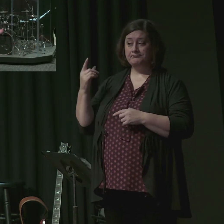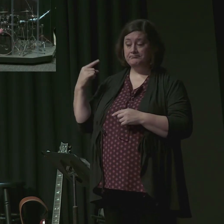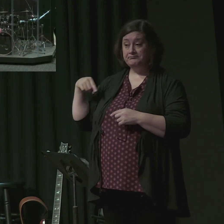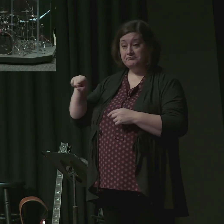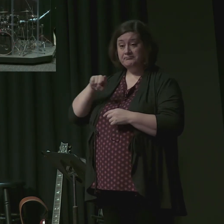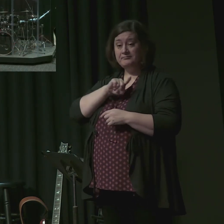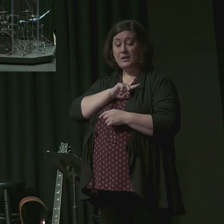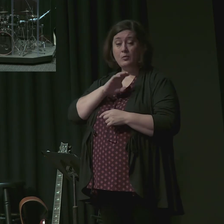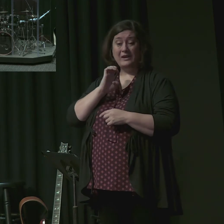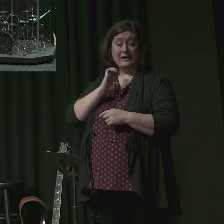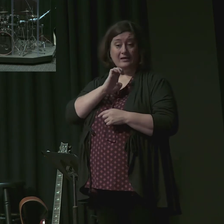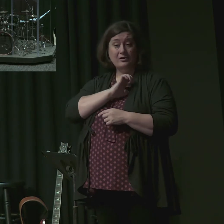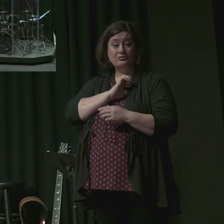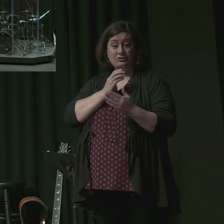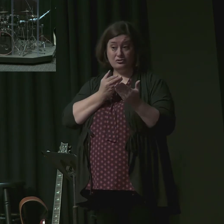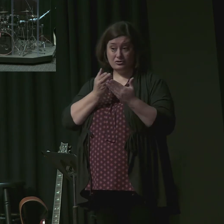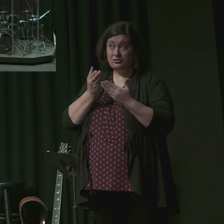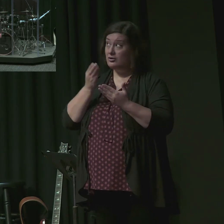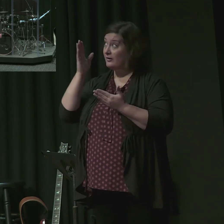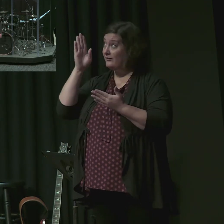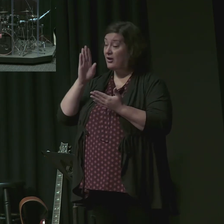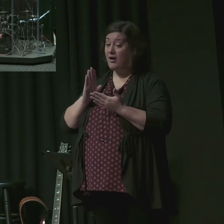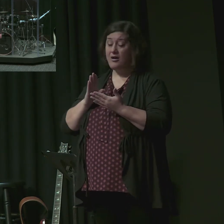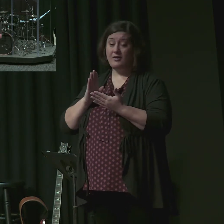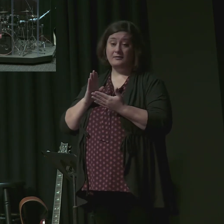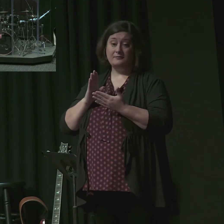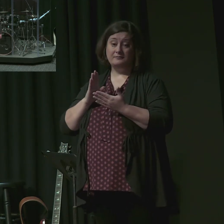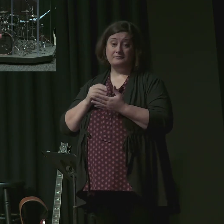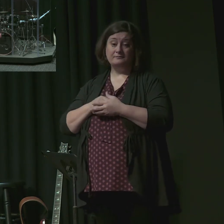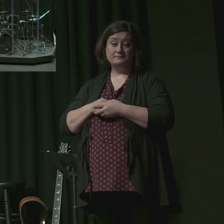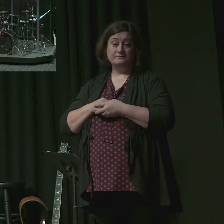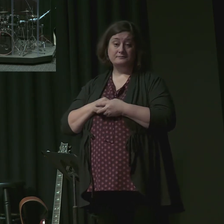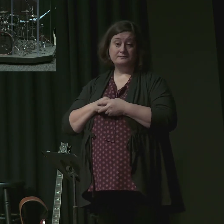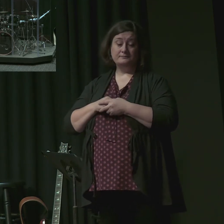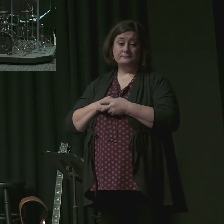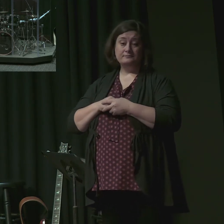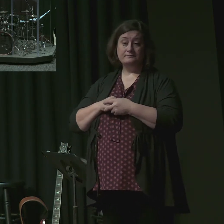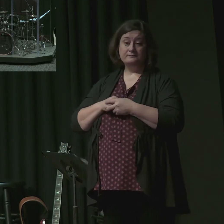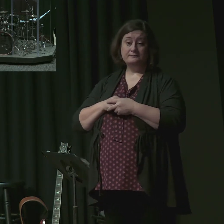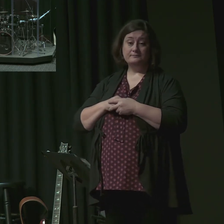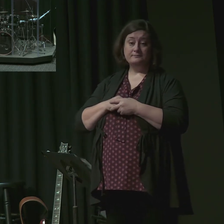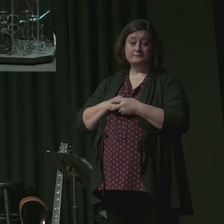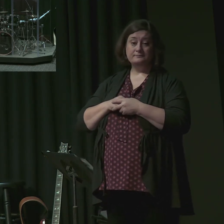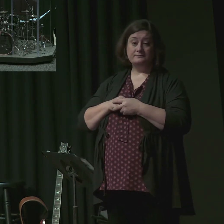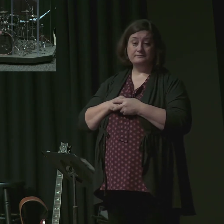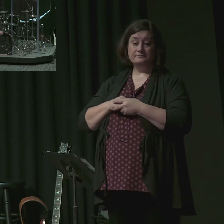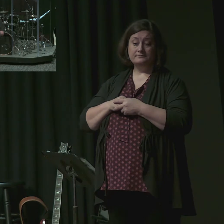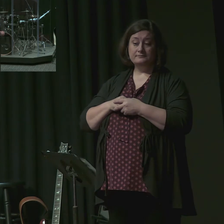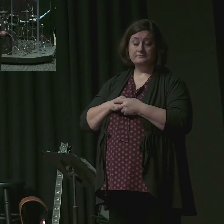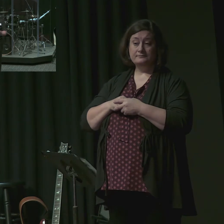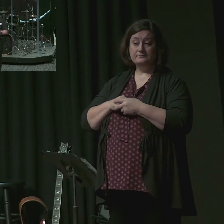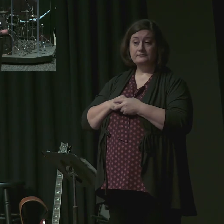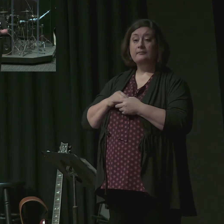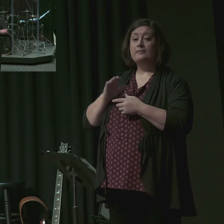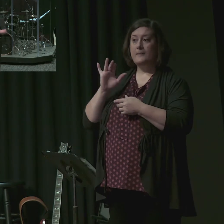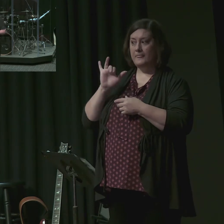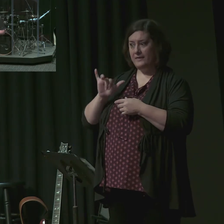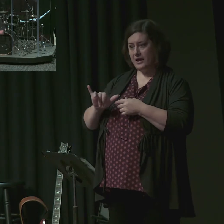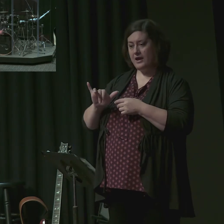the God we are serving. The awesome depths of his solemn majesty will keep us serving all the way